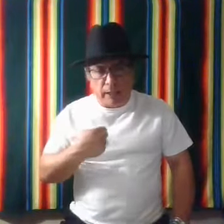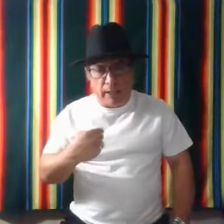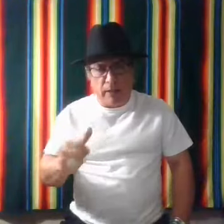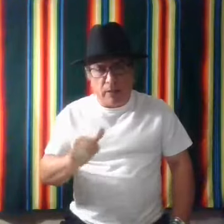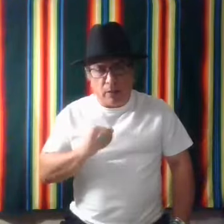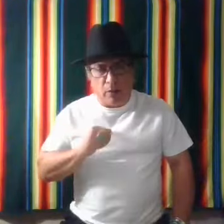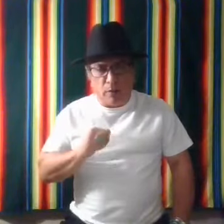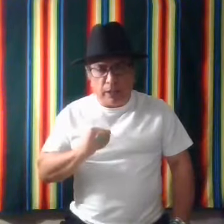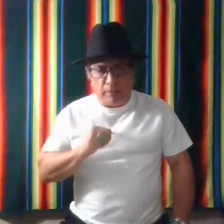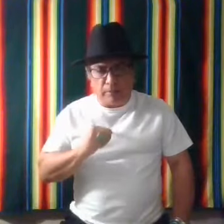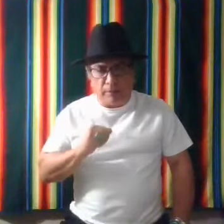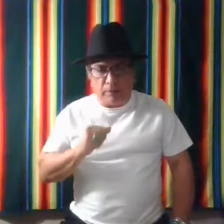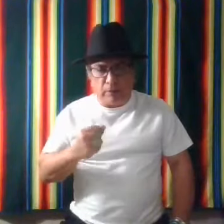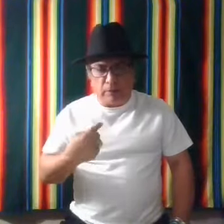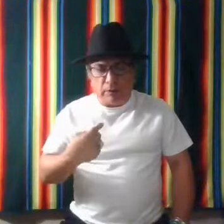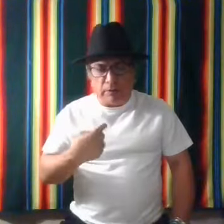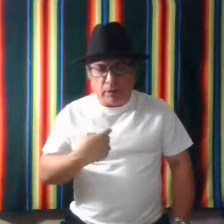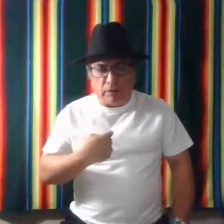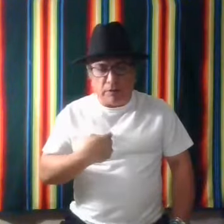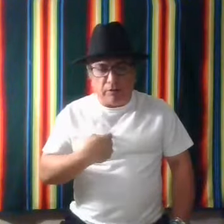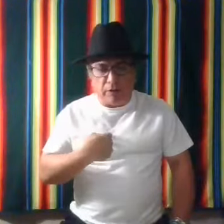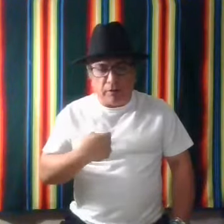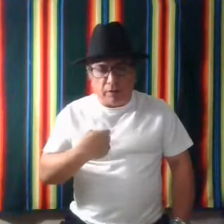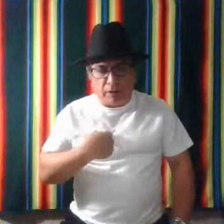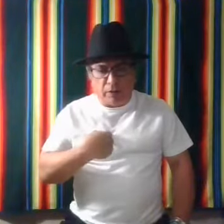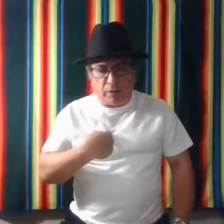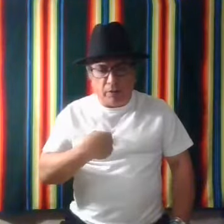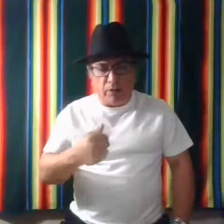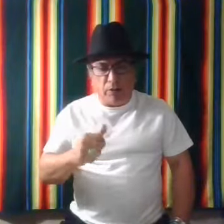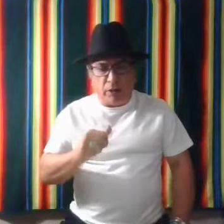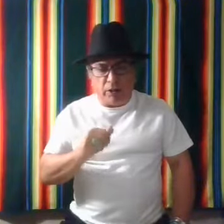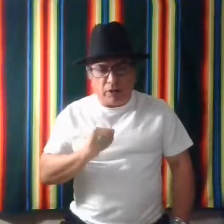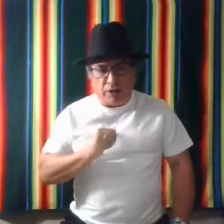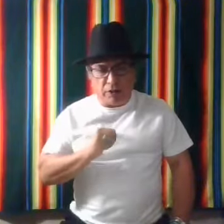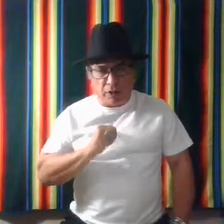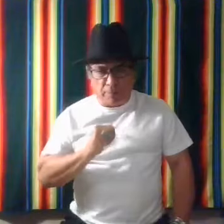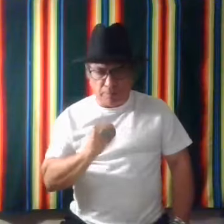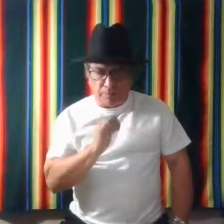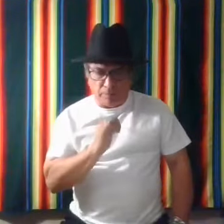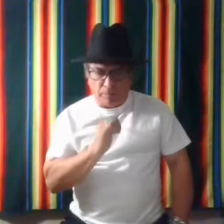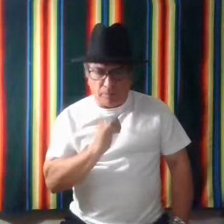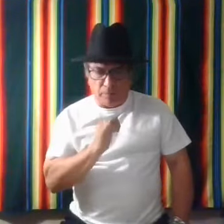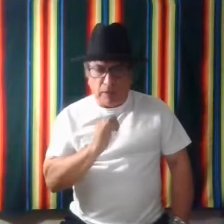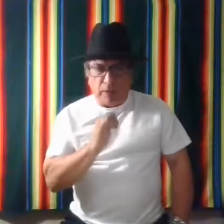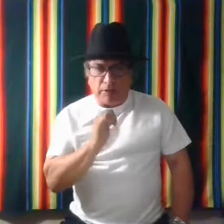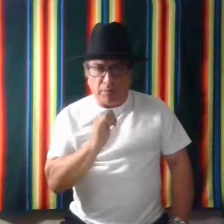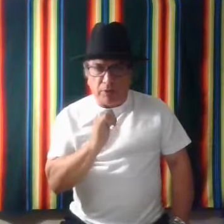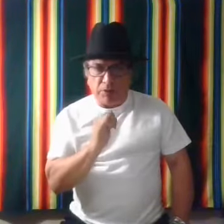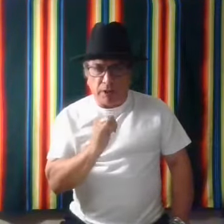I or me. So I can use that finger here or I can use the thumb. And some of those signs